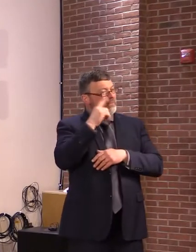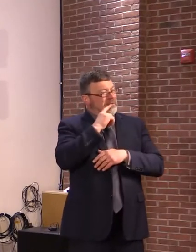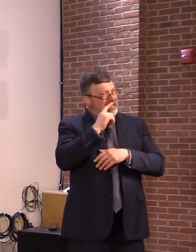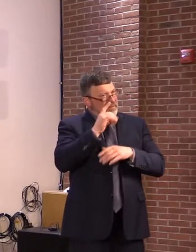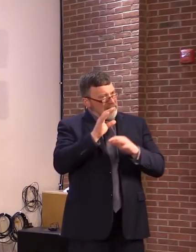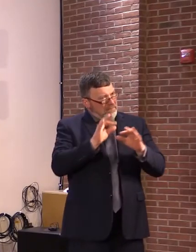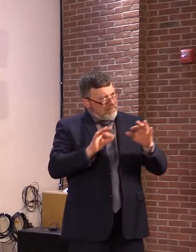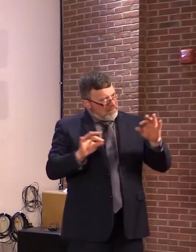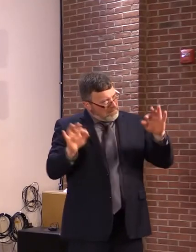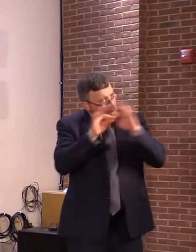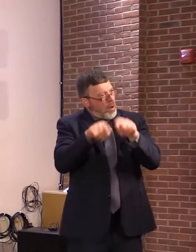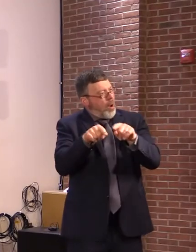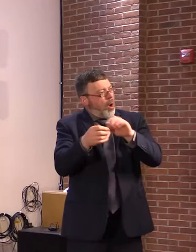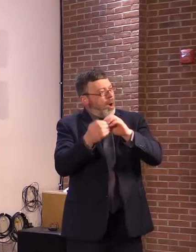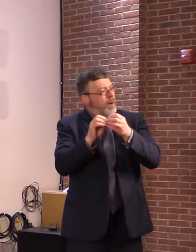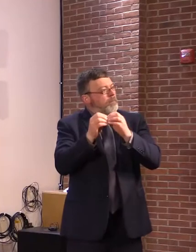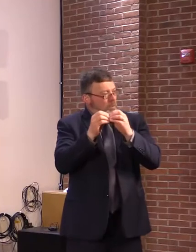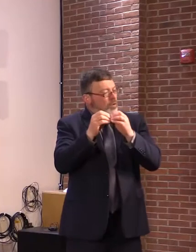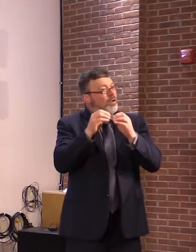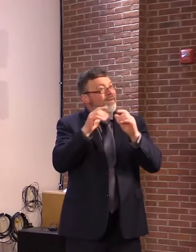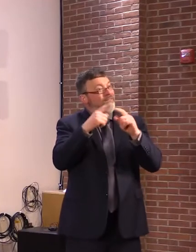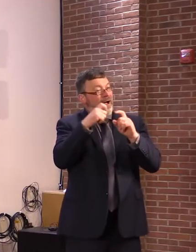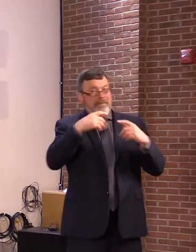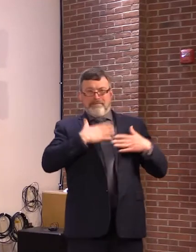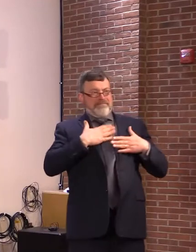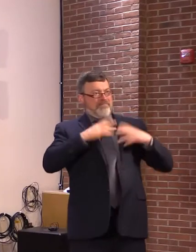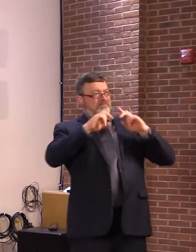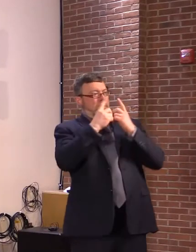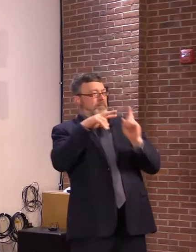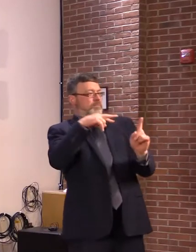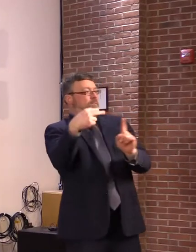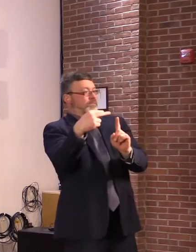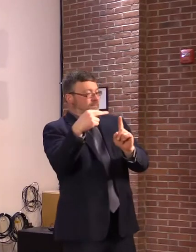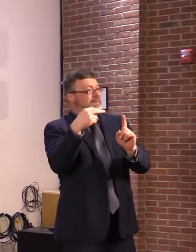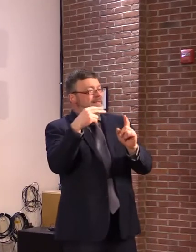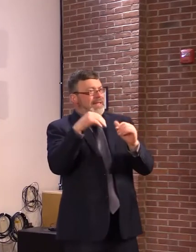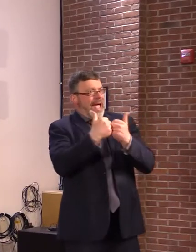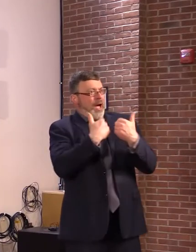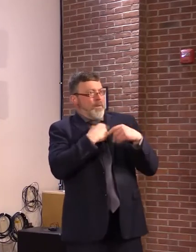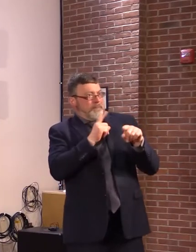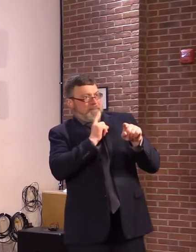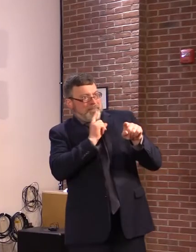perspective to assess and respond to COVID-19 now and in the future.